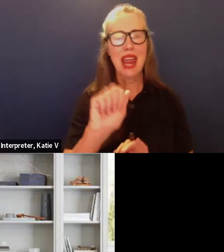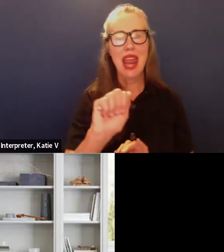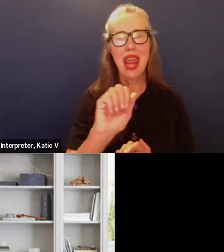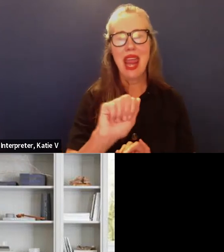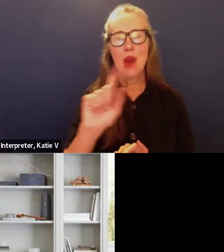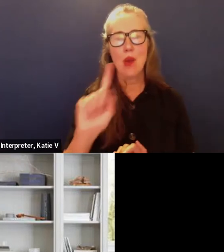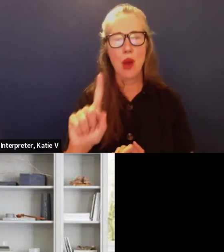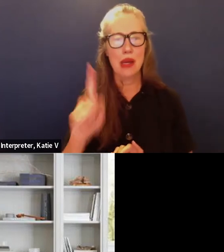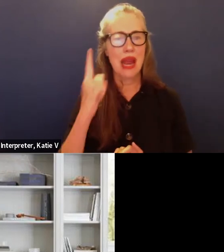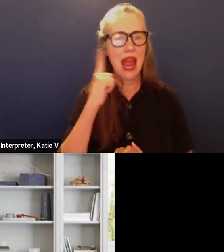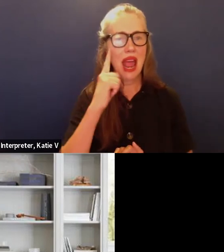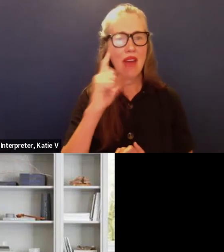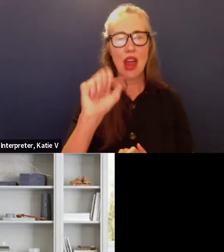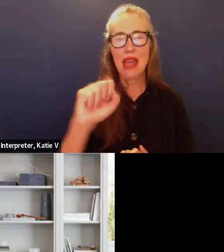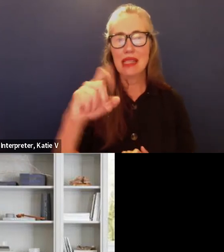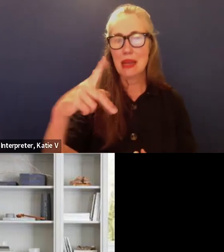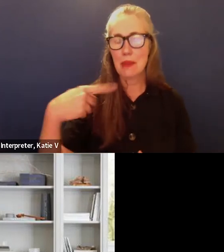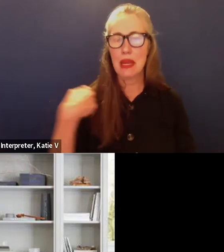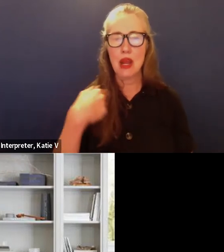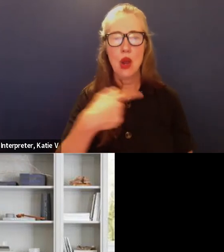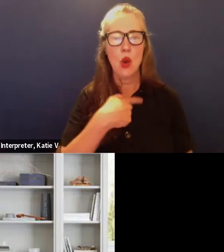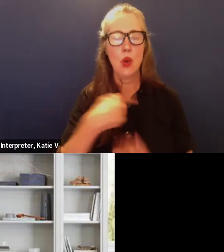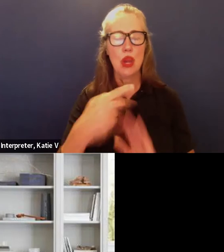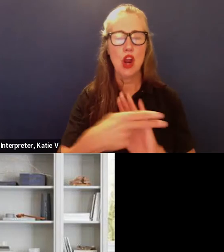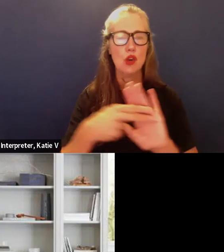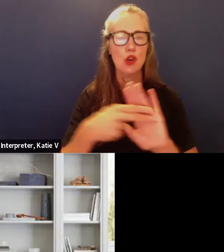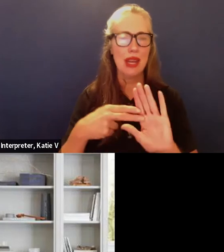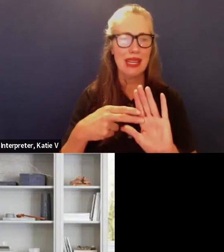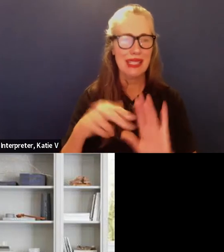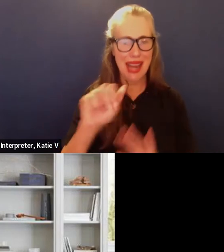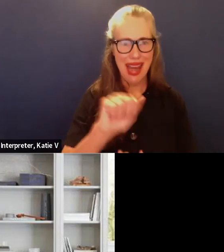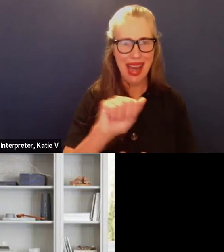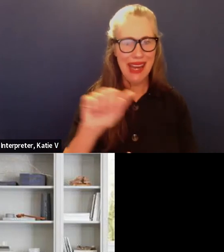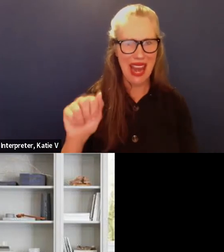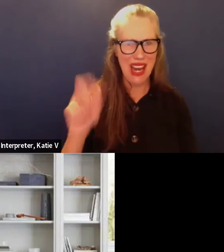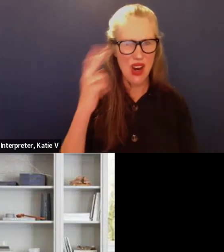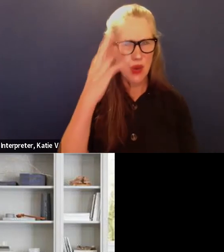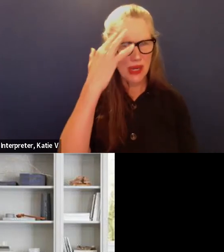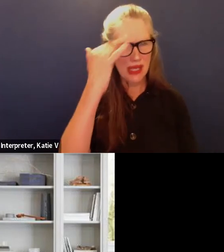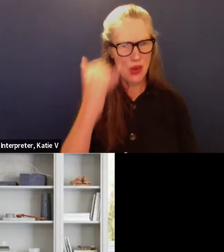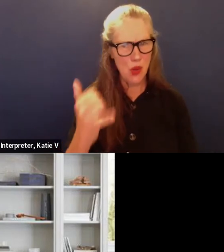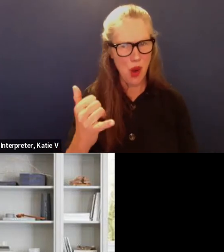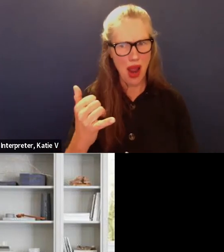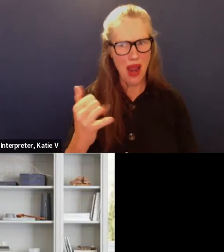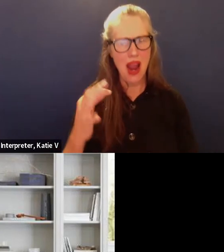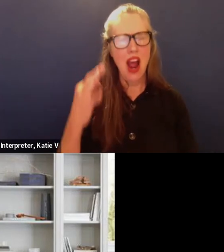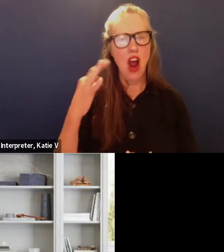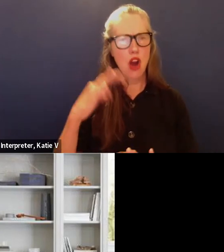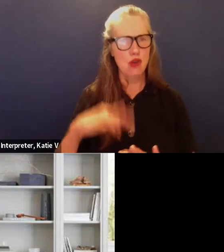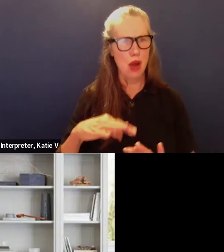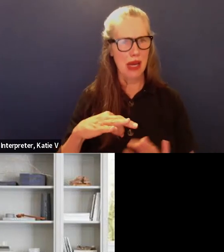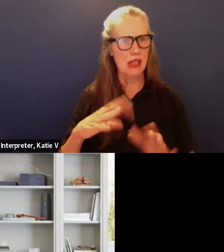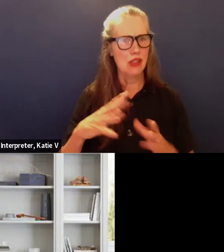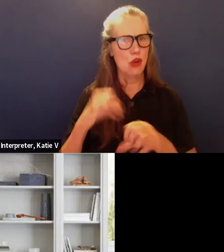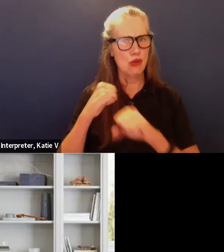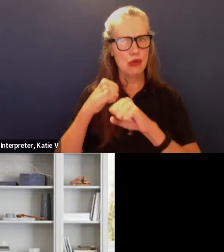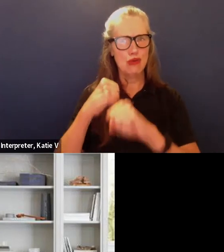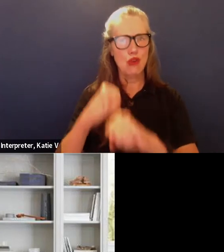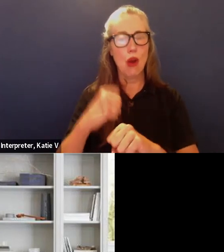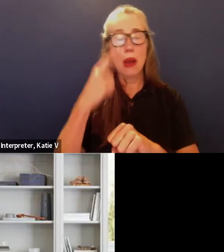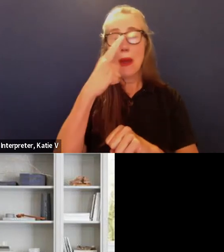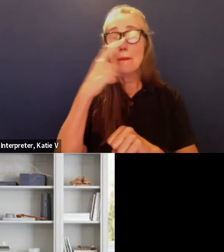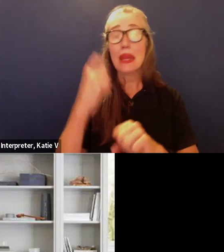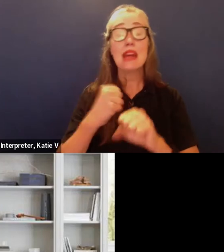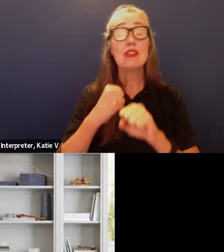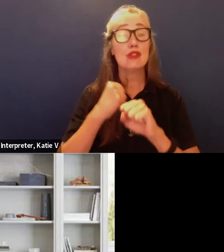now some of the reasons why we have such high credit is one of them is that strong assessed valuation